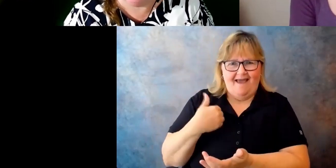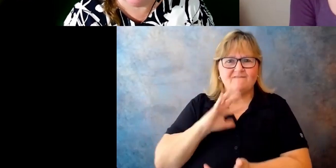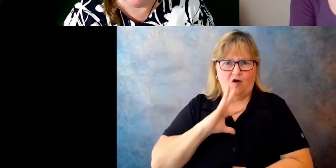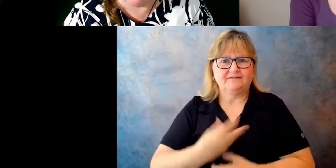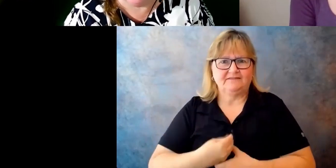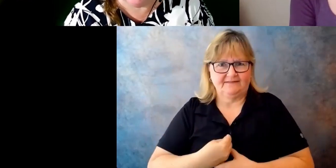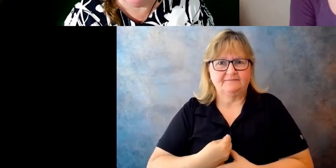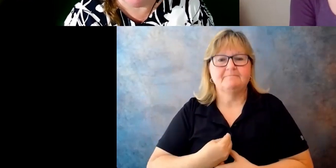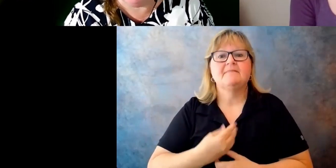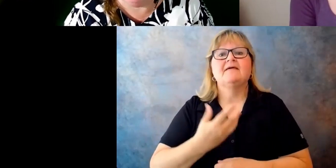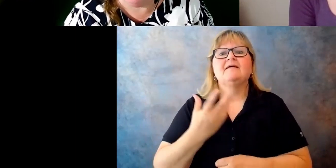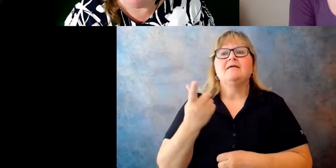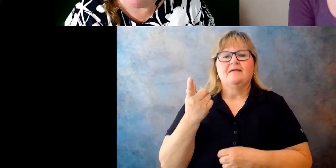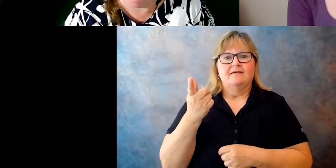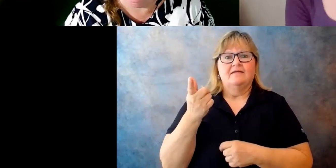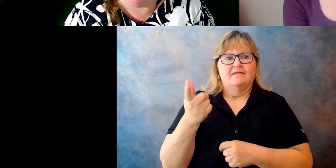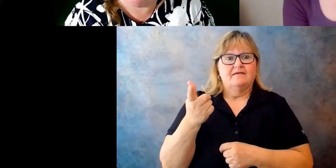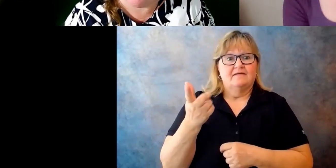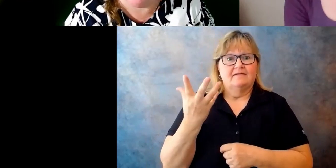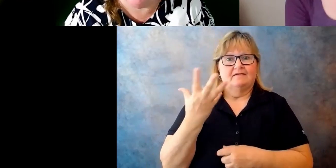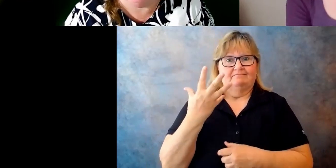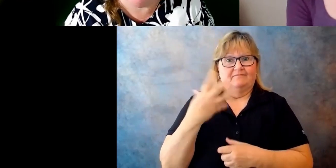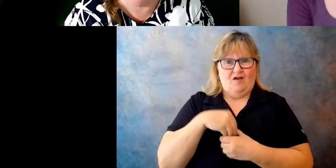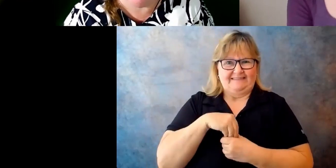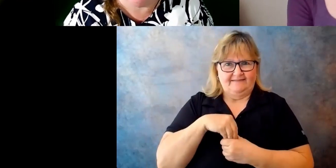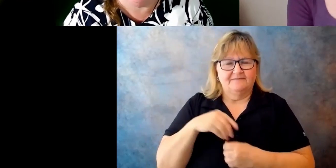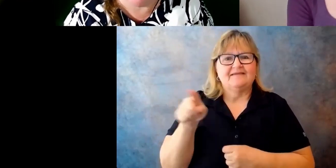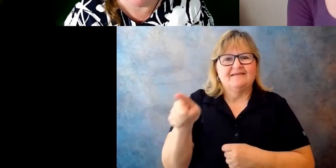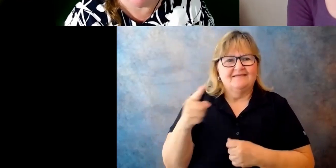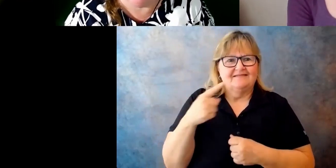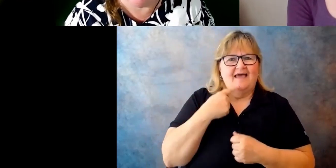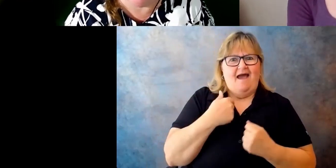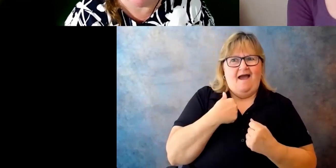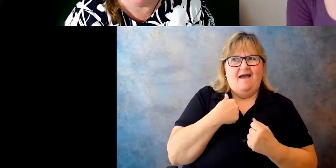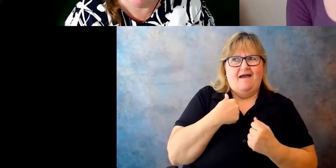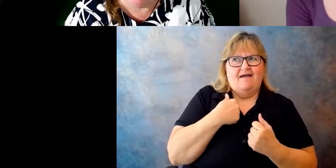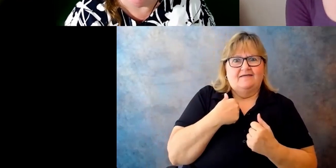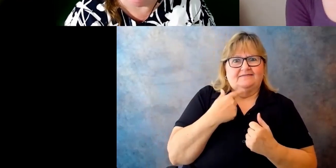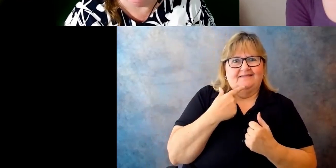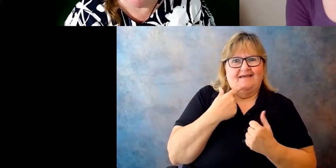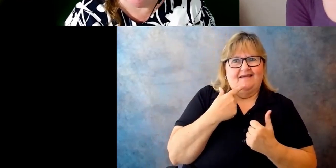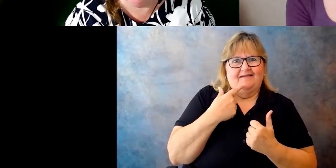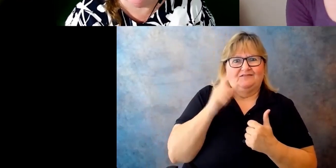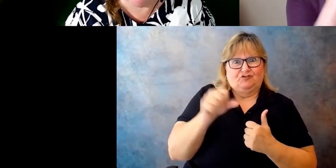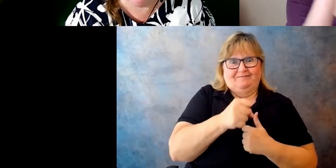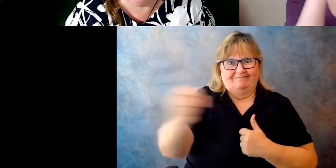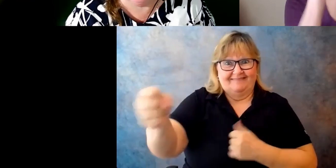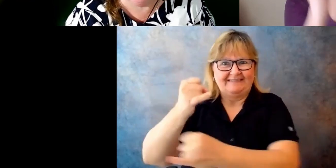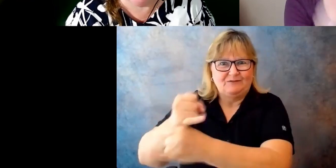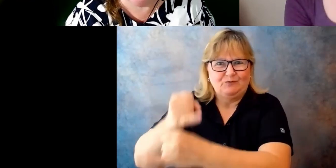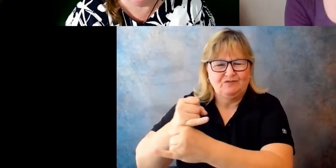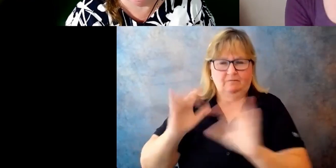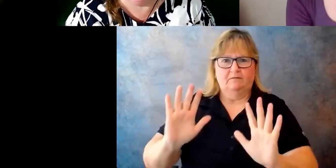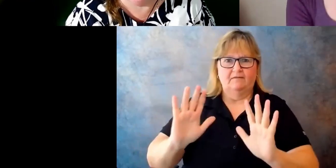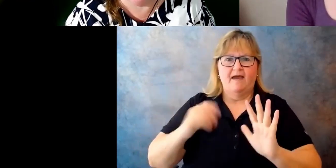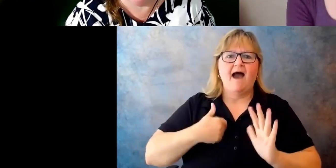institutionalized that I became an advocate for myself and for other military families. The military lifestyle is